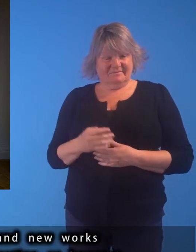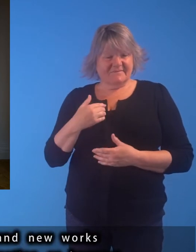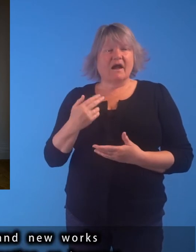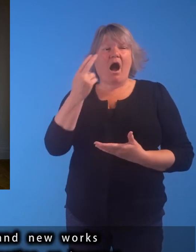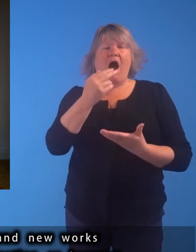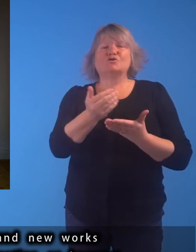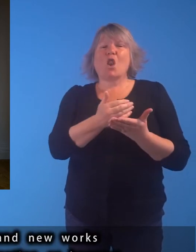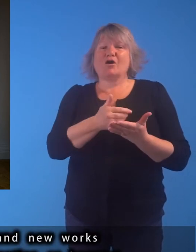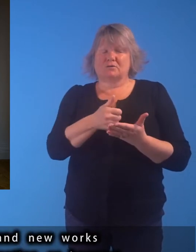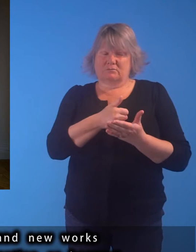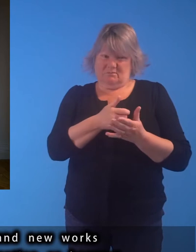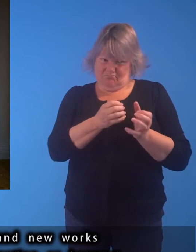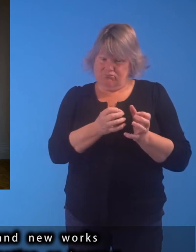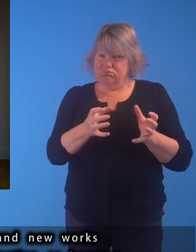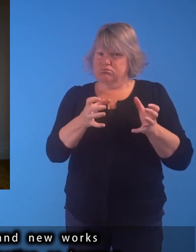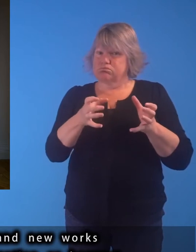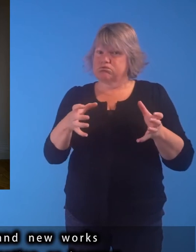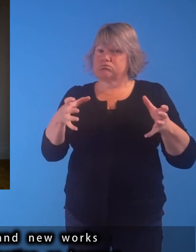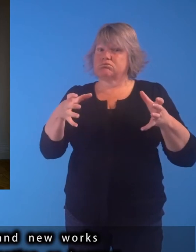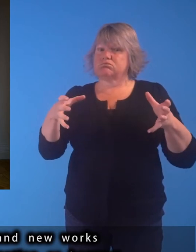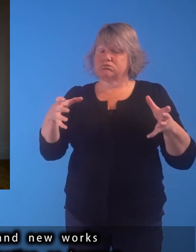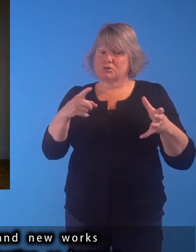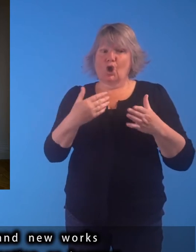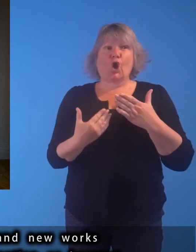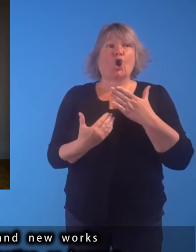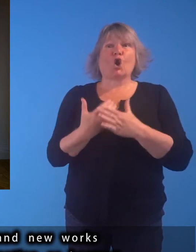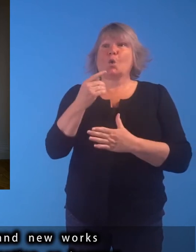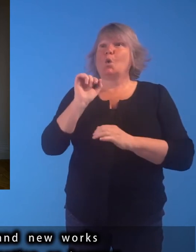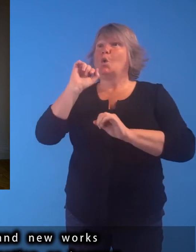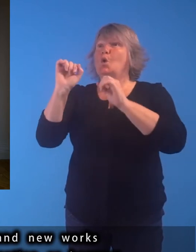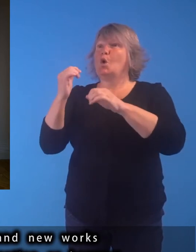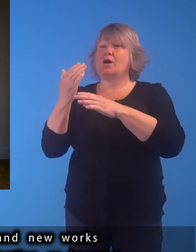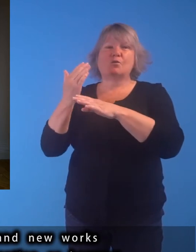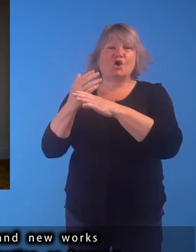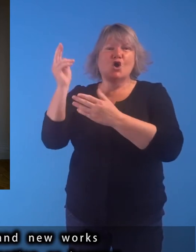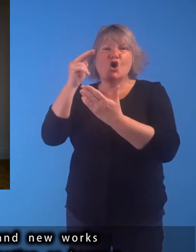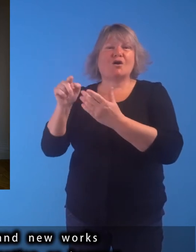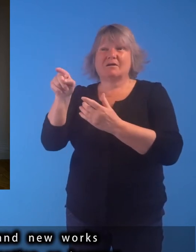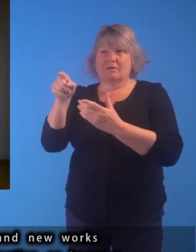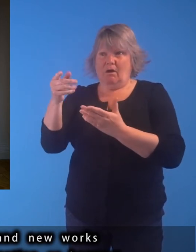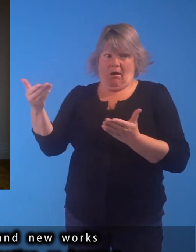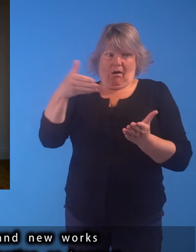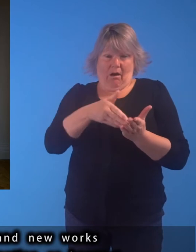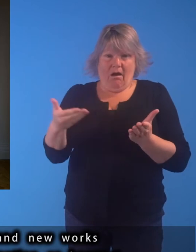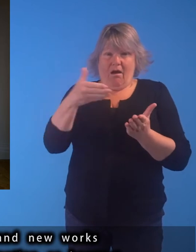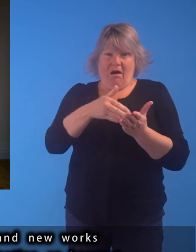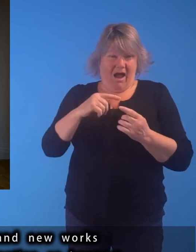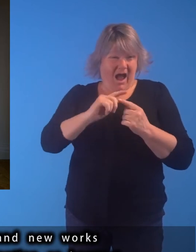The collection continues to grow, and new works are added each year by purchase, donation